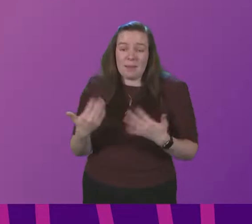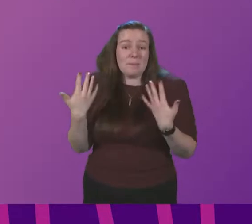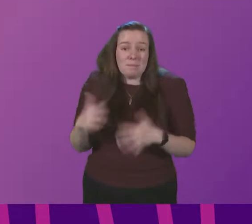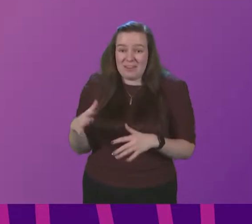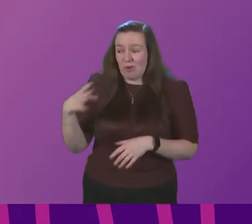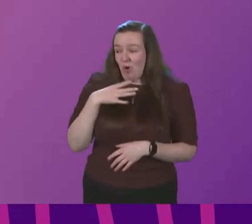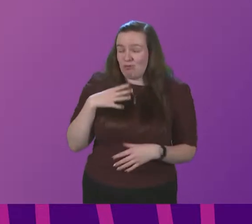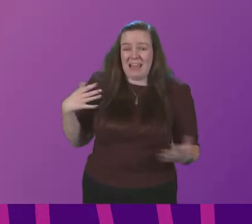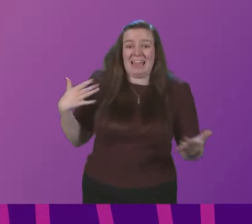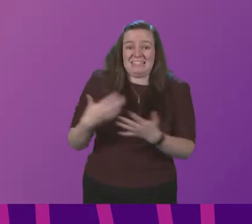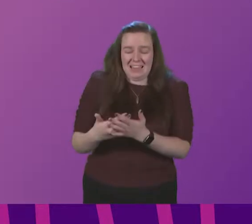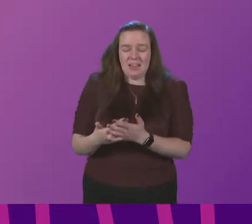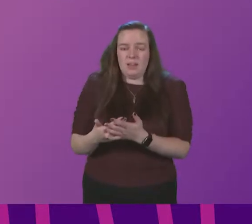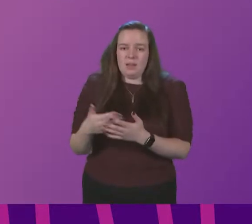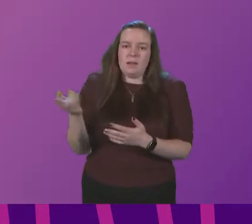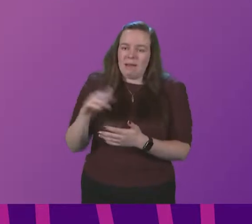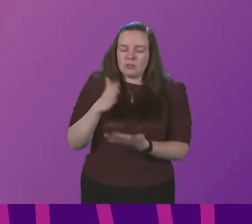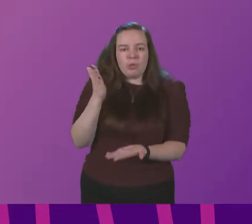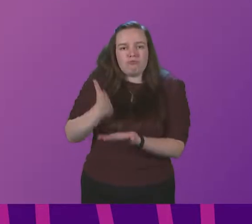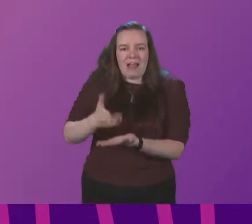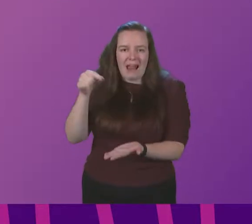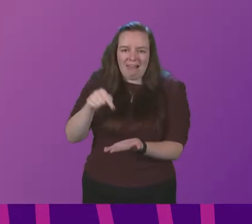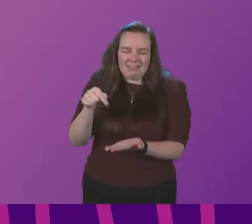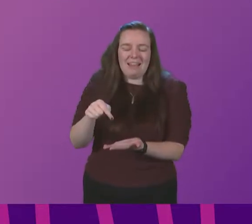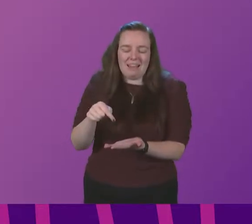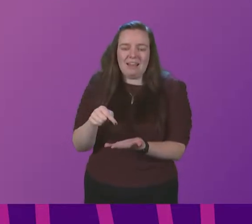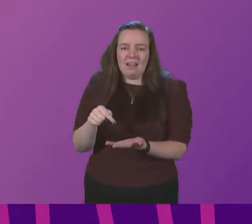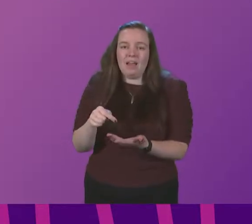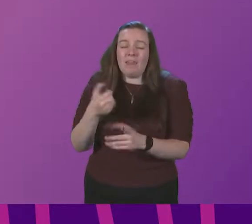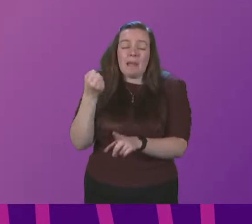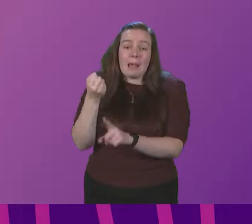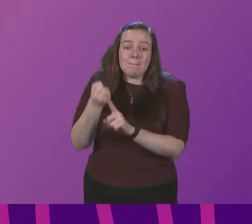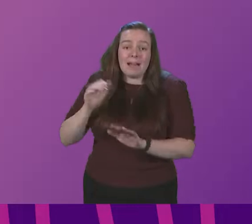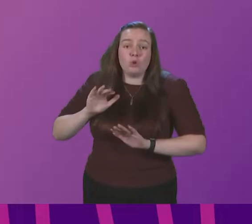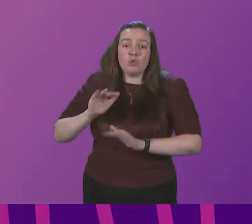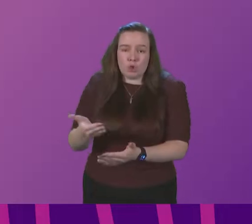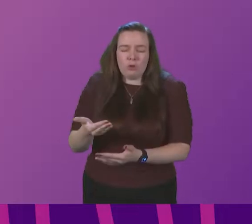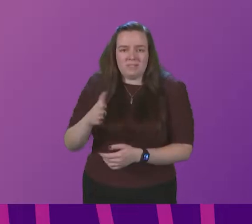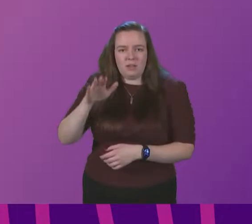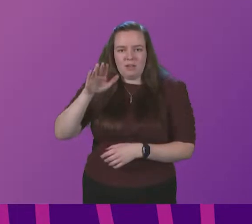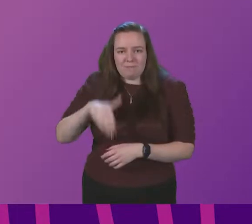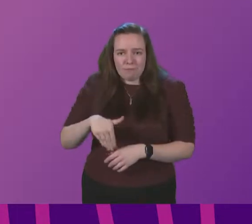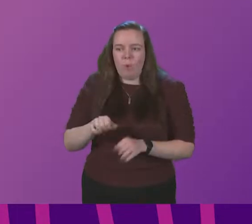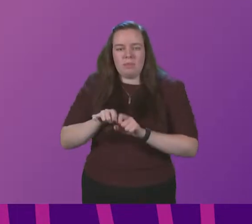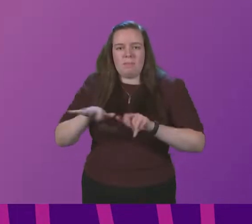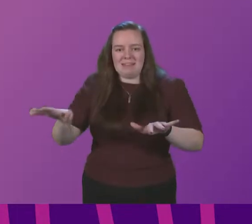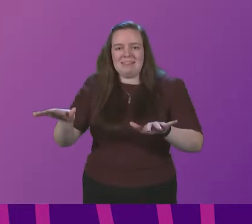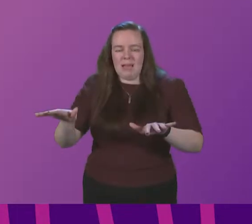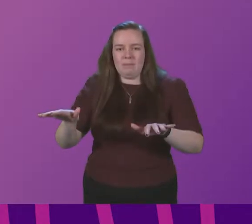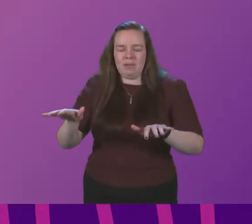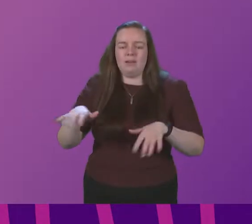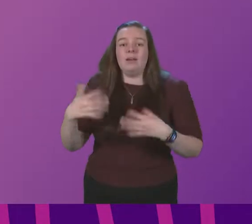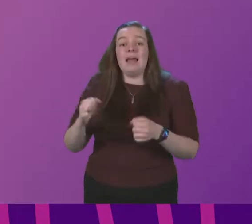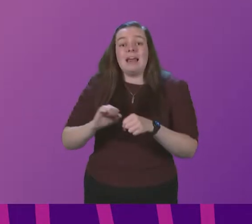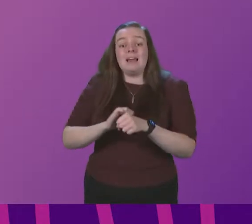to the hard reality at the centre of this the impact on services is coming from the pandemic and therefore as